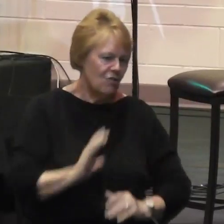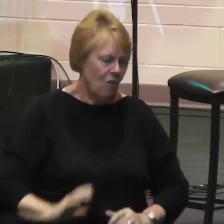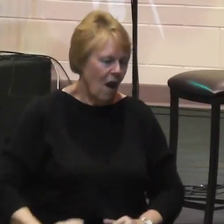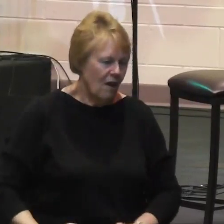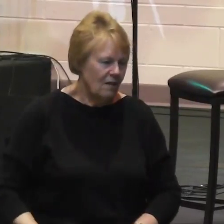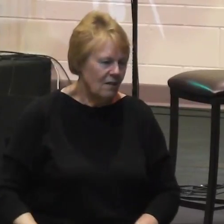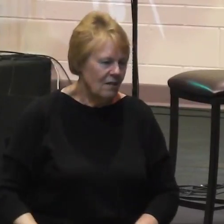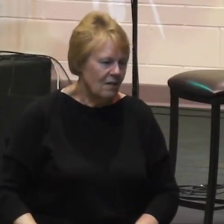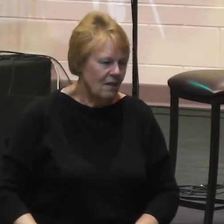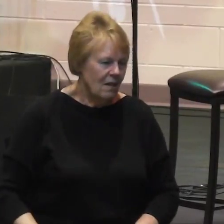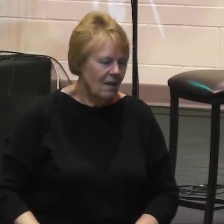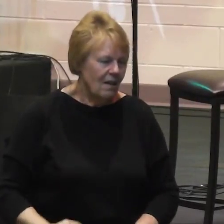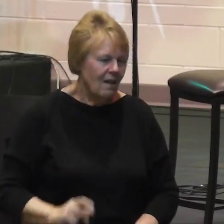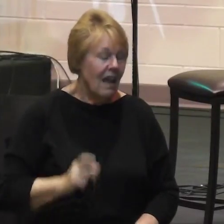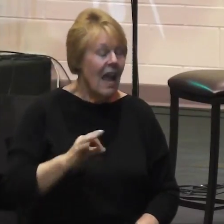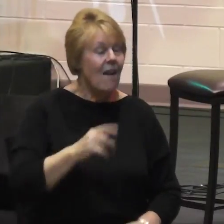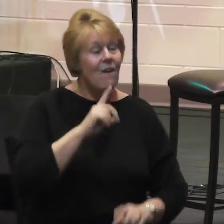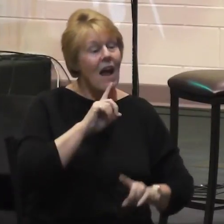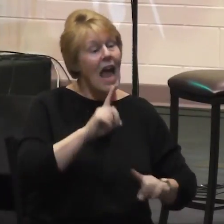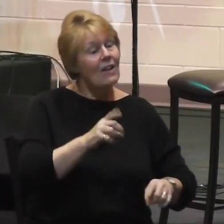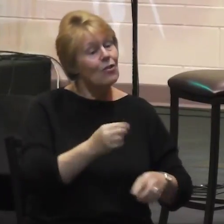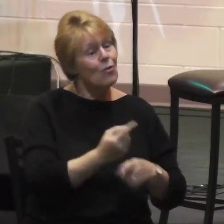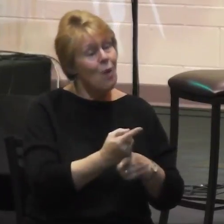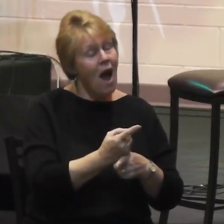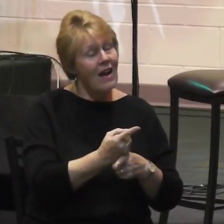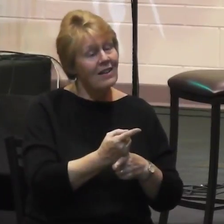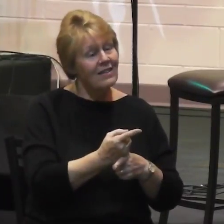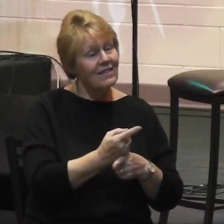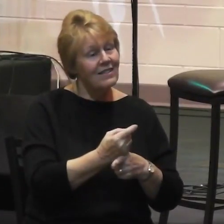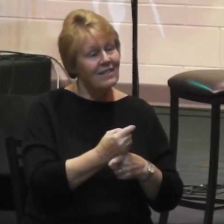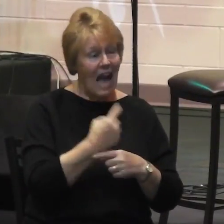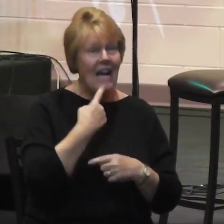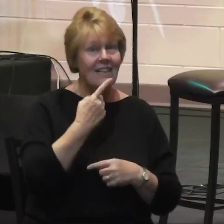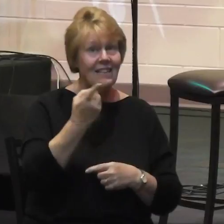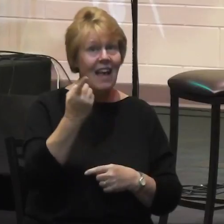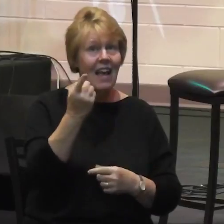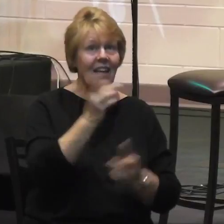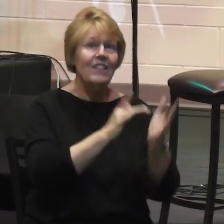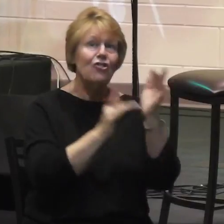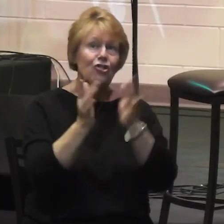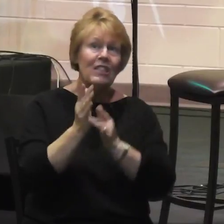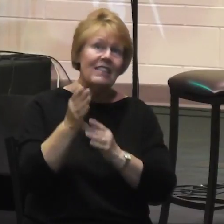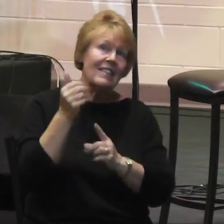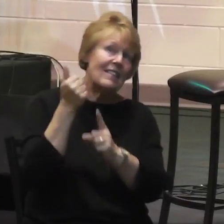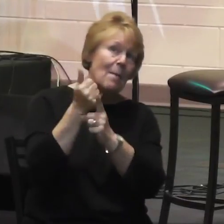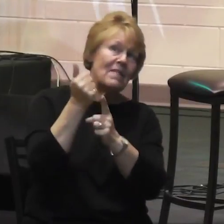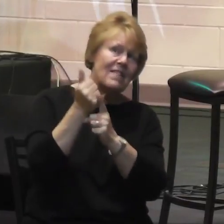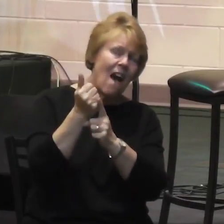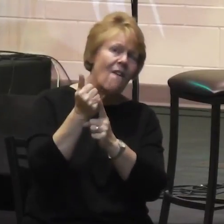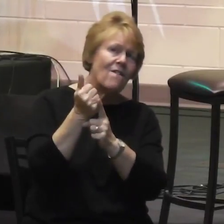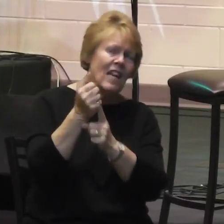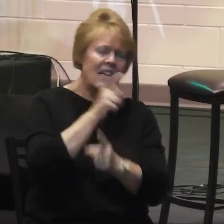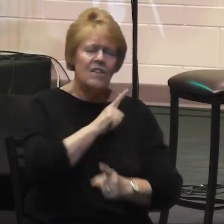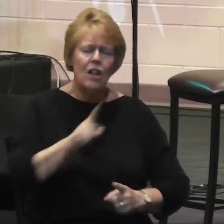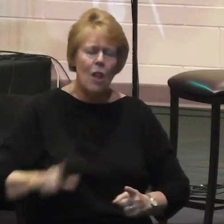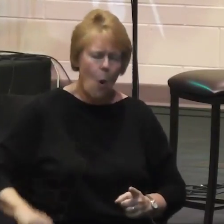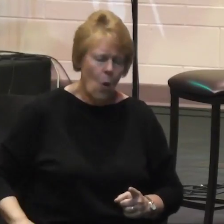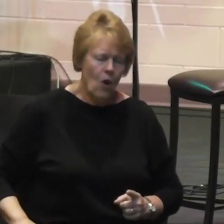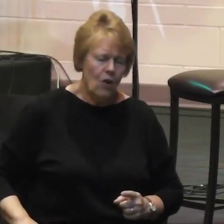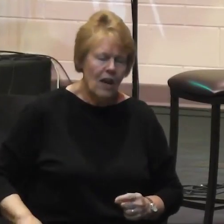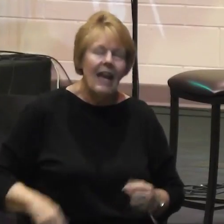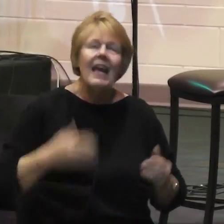If I answer it right, then I would say that Jesus is Lord. Jesus is a Messiah,